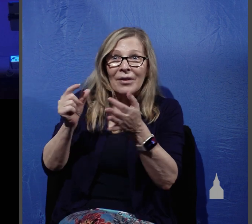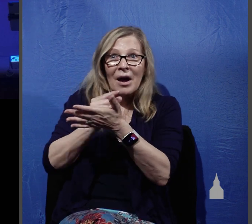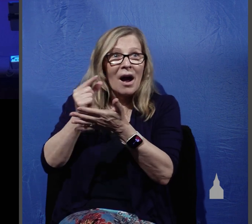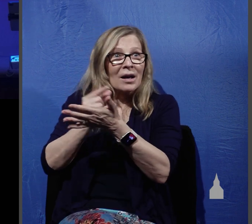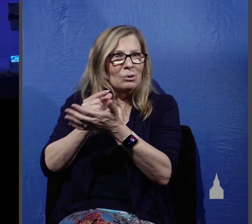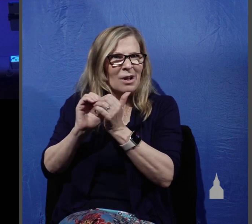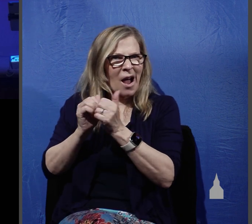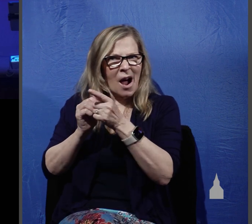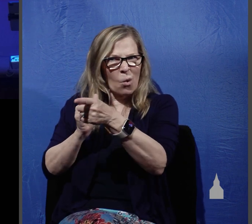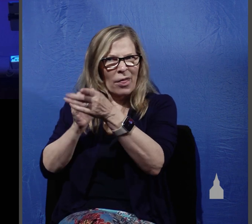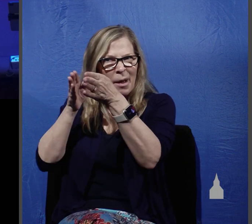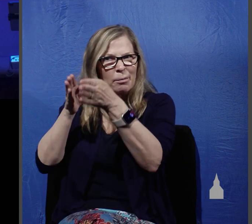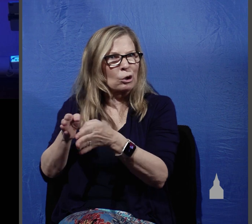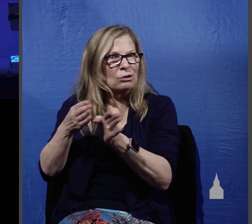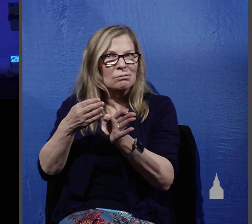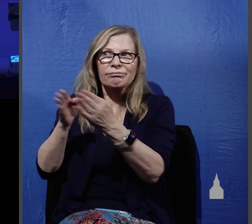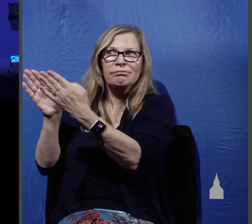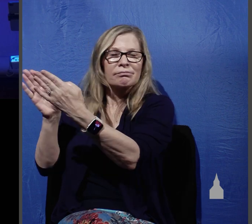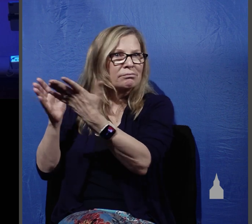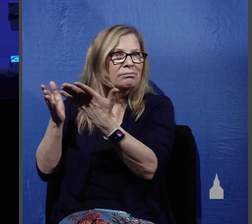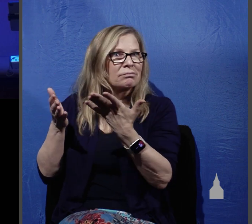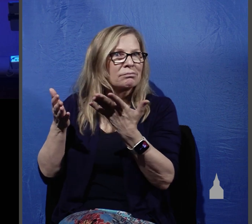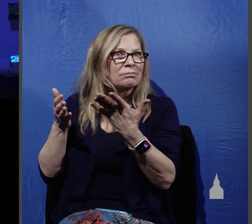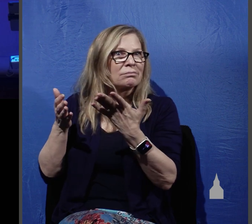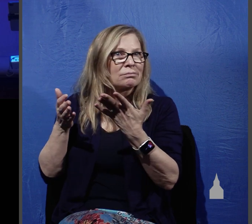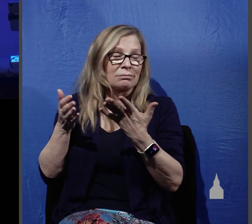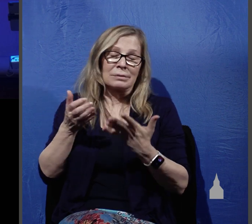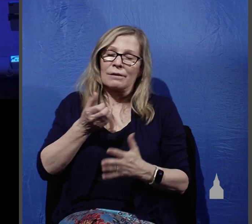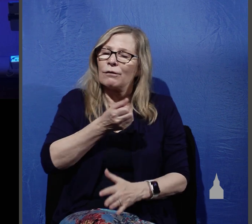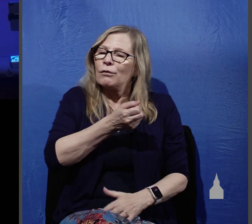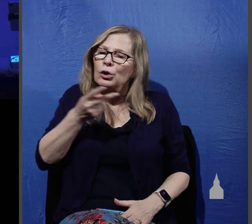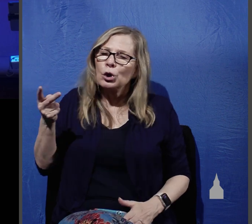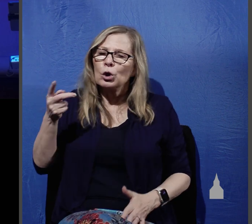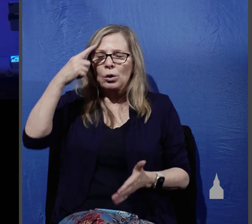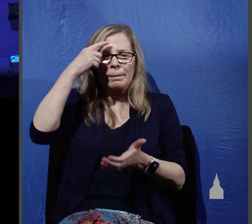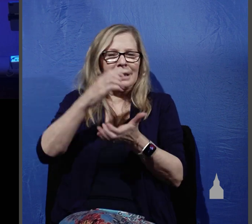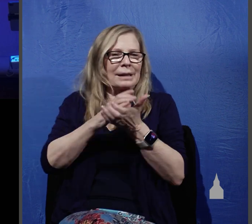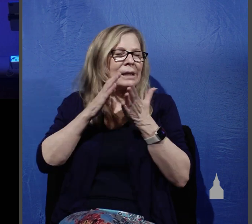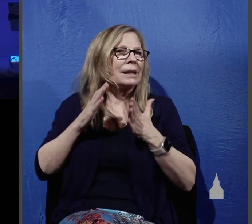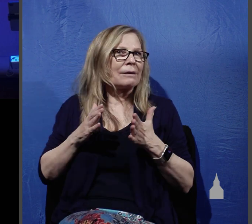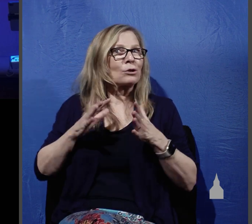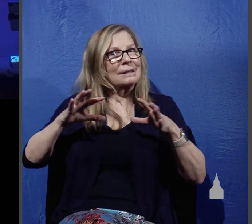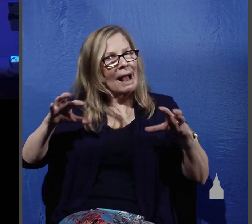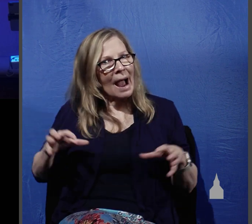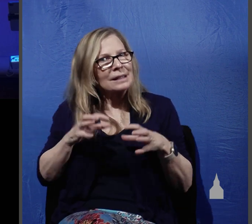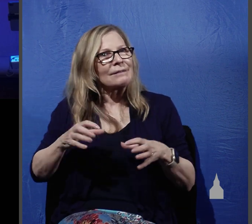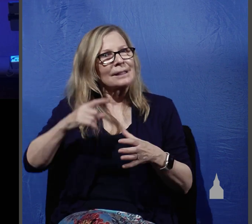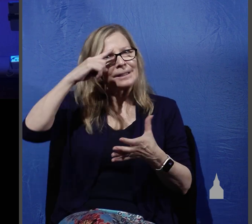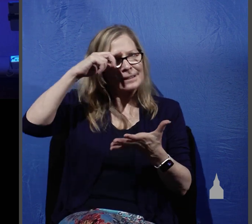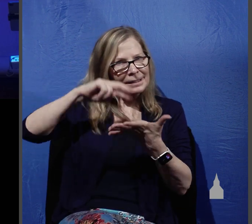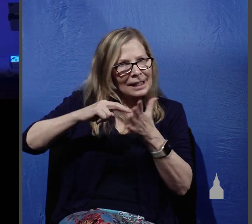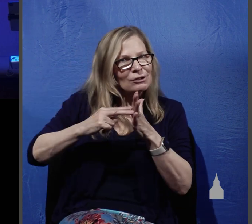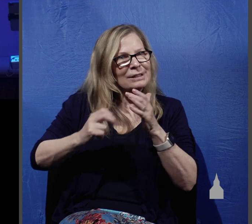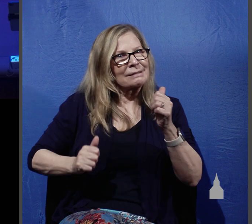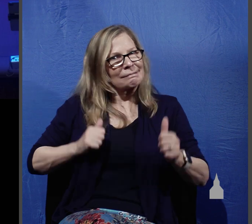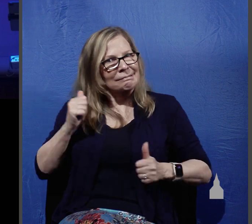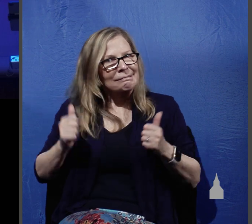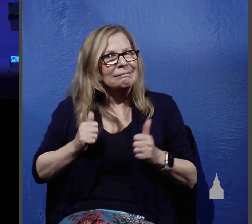well the fact that there are so few believers who are actually actively and intentionally and aggressively engaged in evangelism